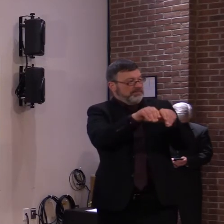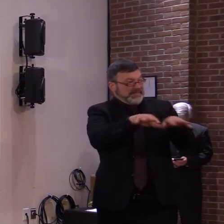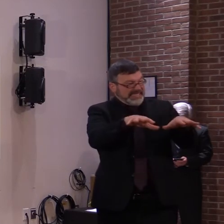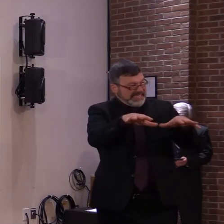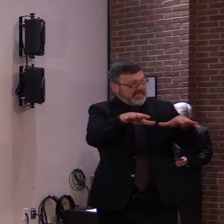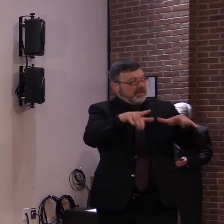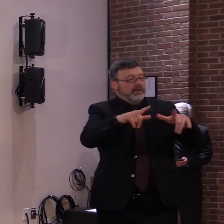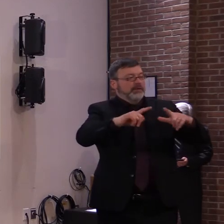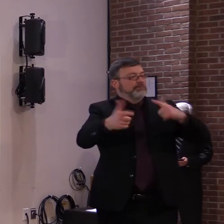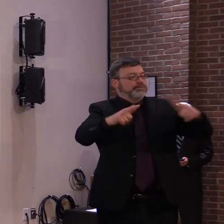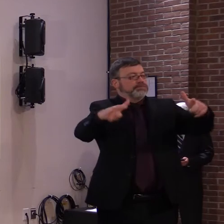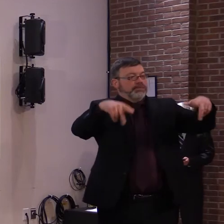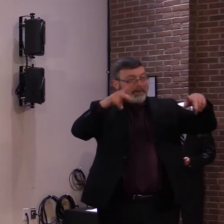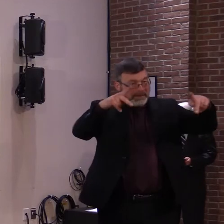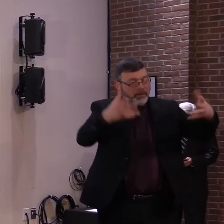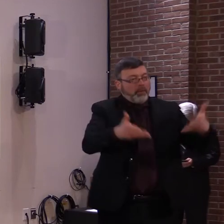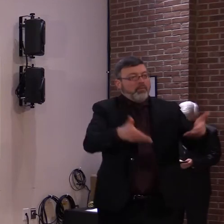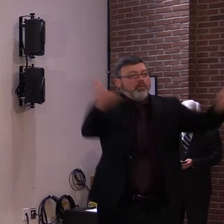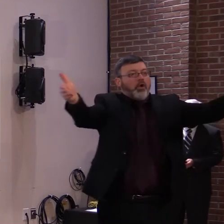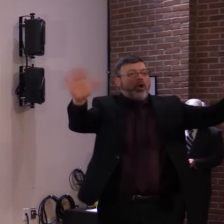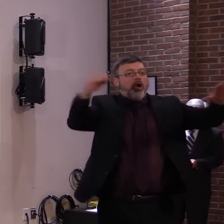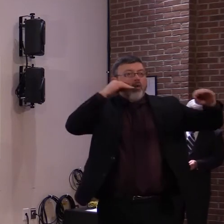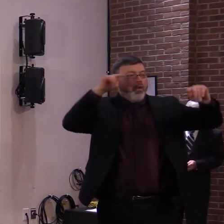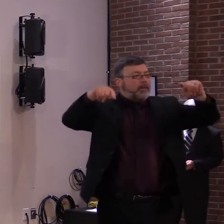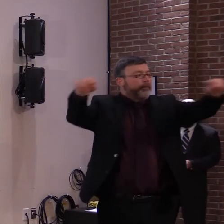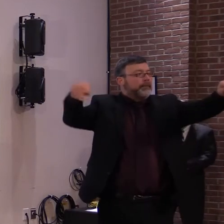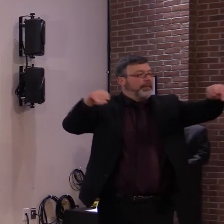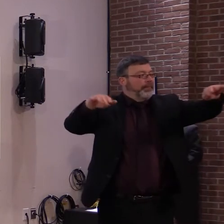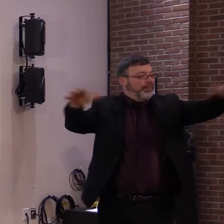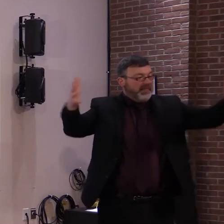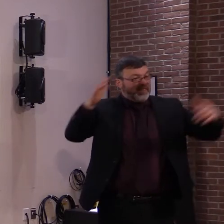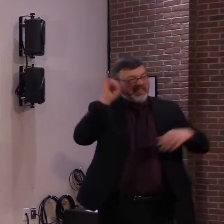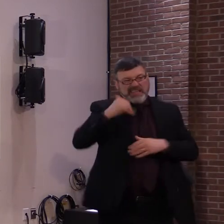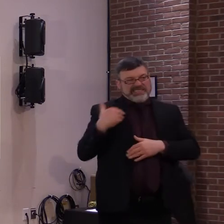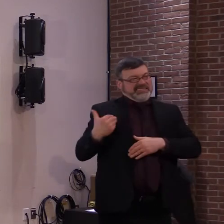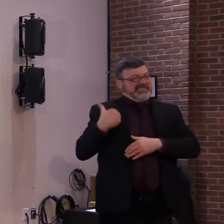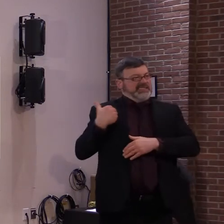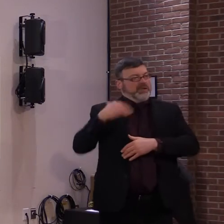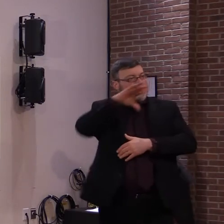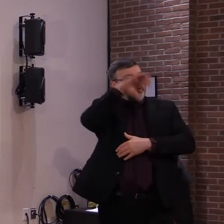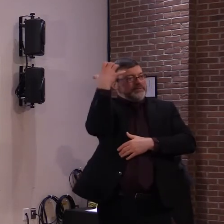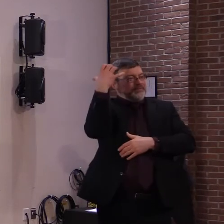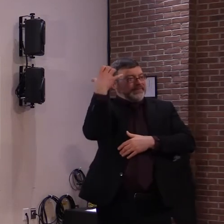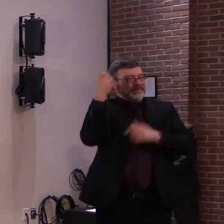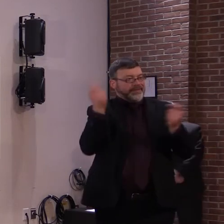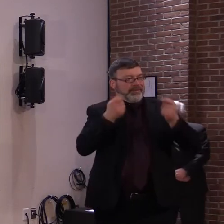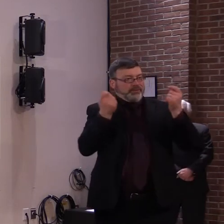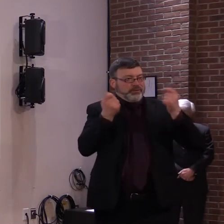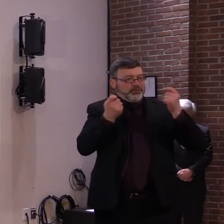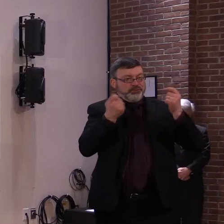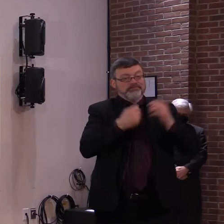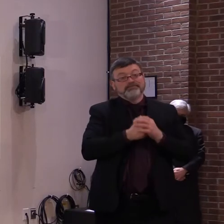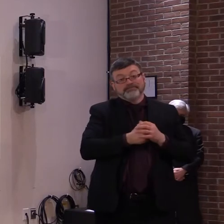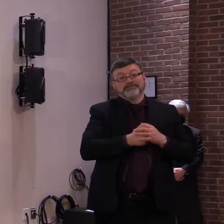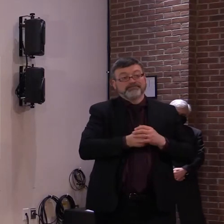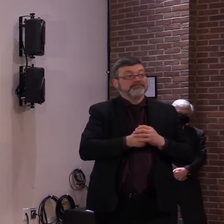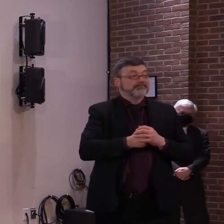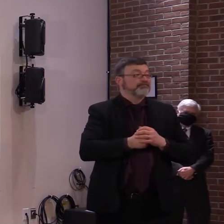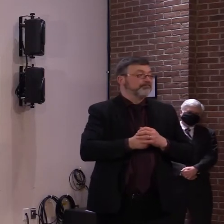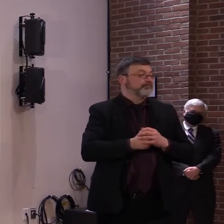services over Christmas. There do not appear to be any significant secondary outbreaks.